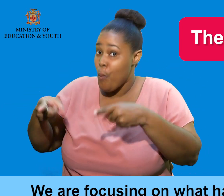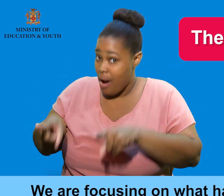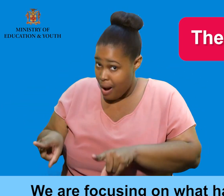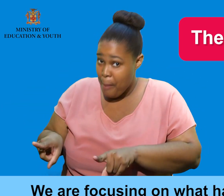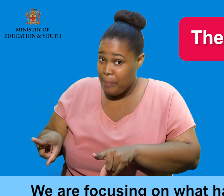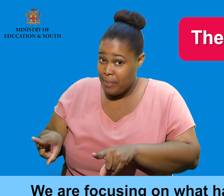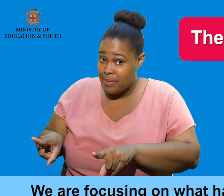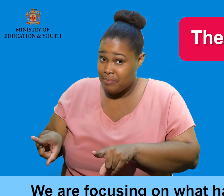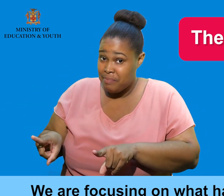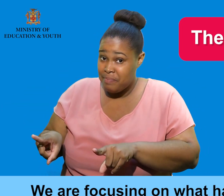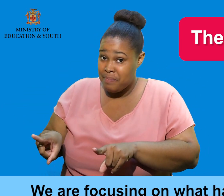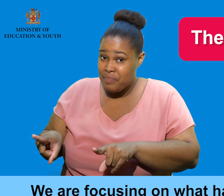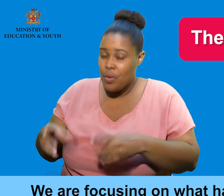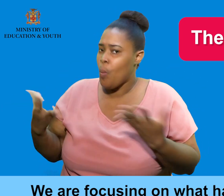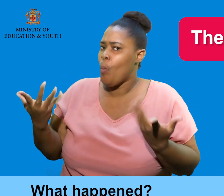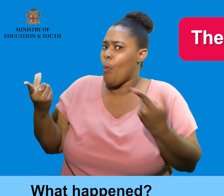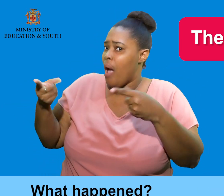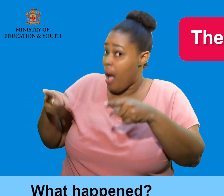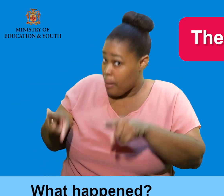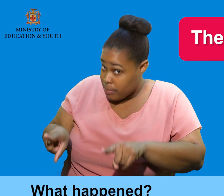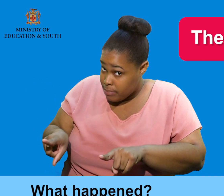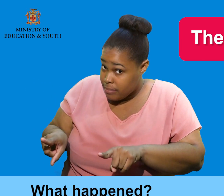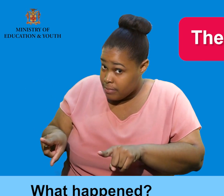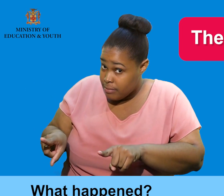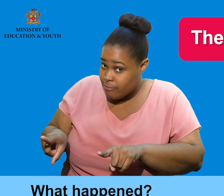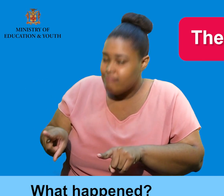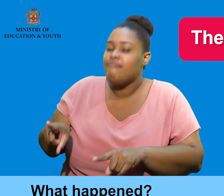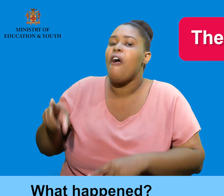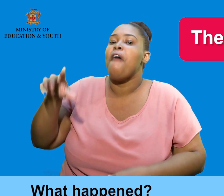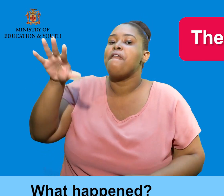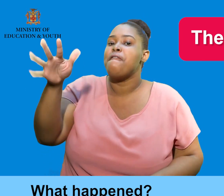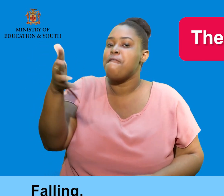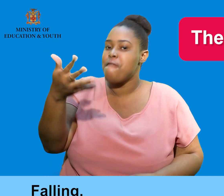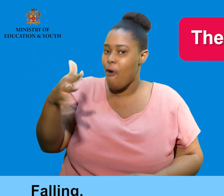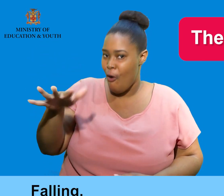what happened. What happened? Falling.